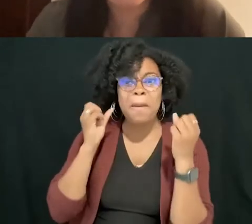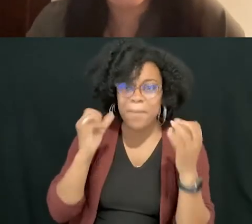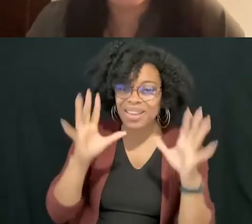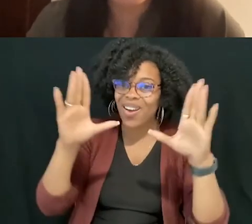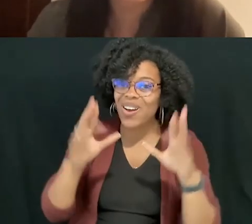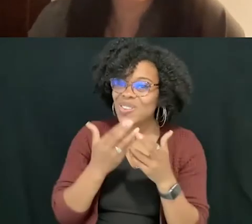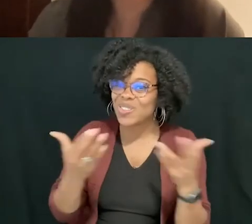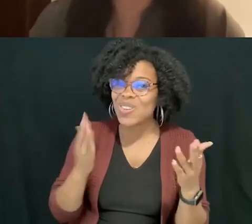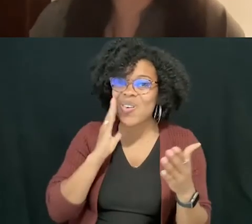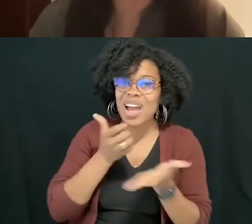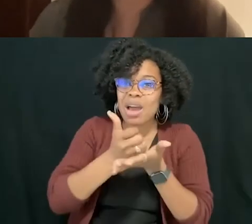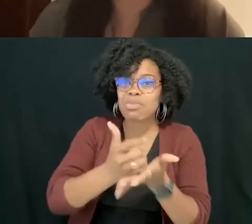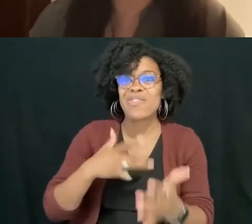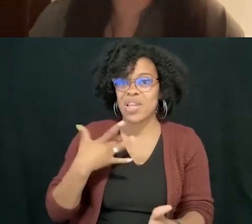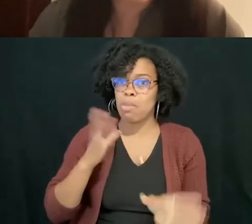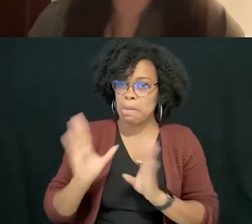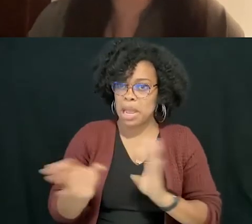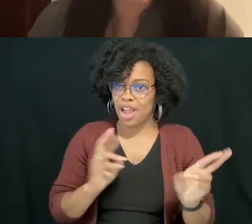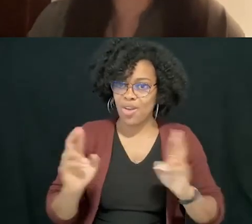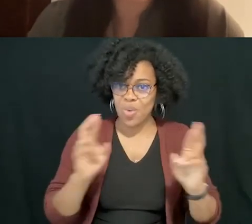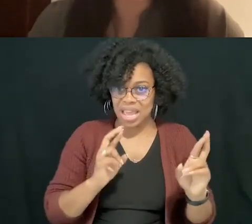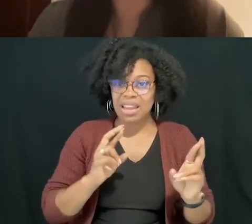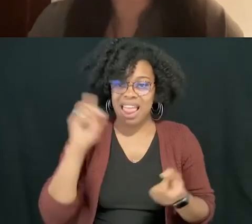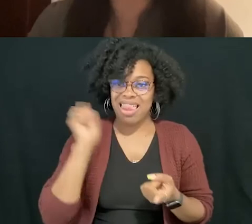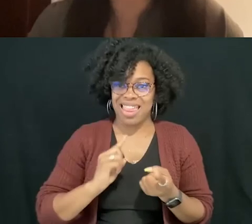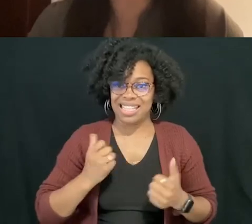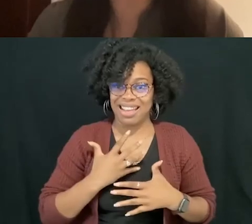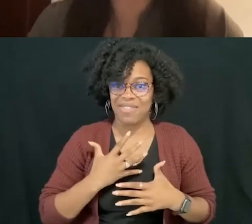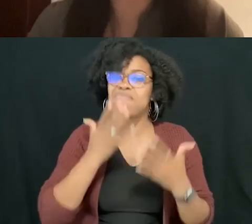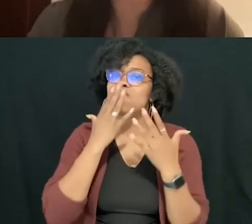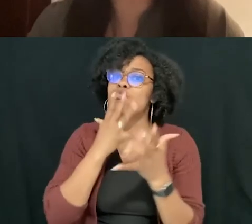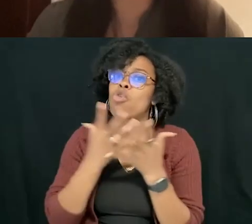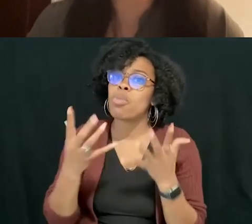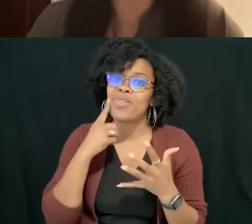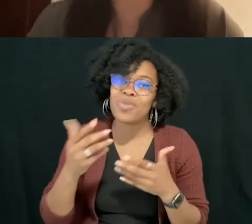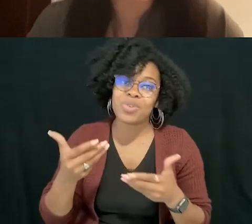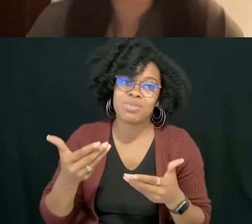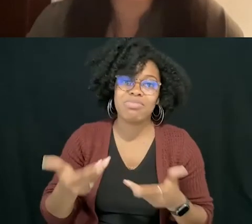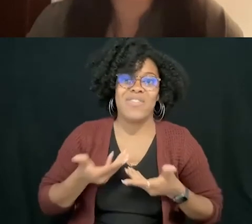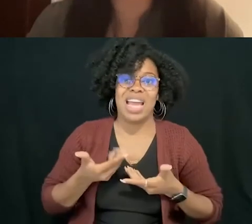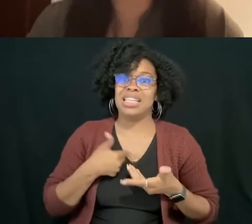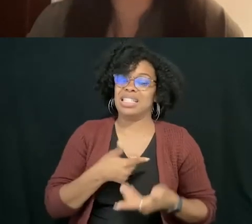to help you feel prepared and less scared. Thank you for having us. And thank you so much, Vernon. Thanks everyone.